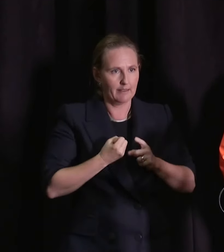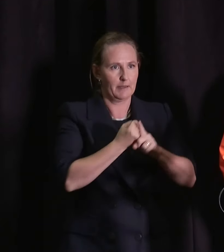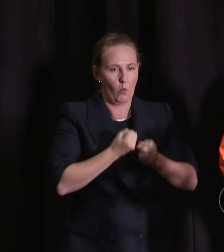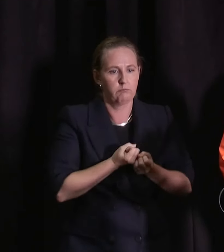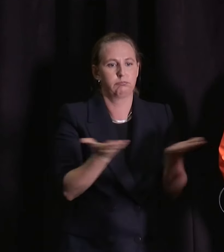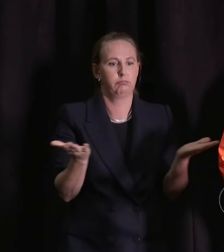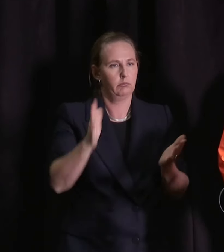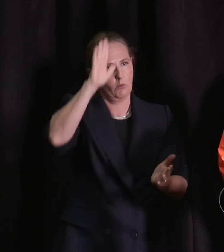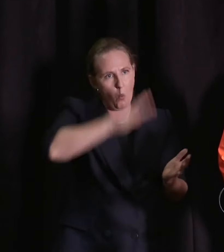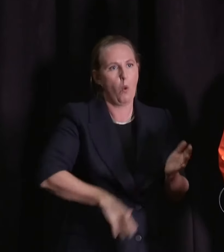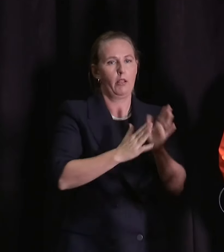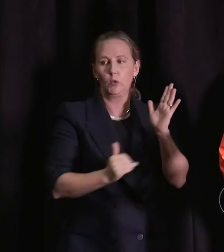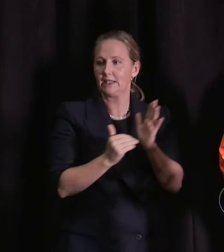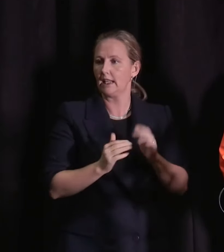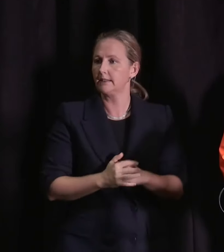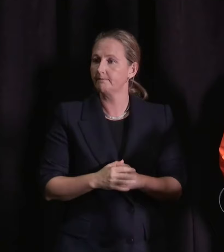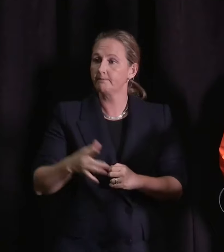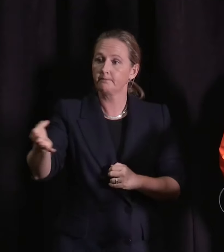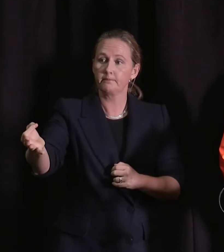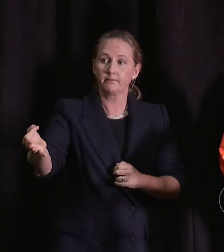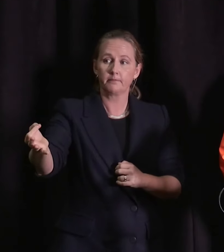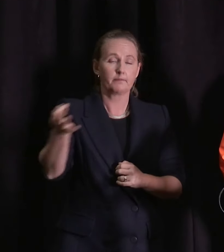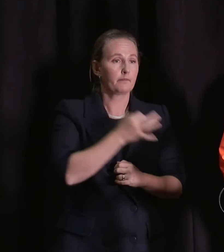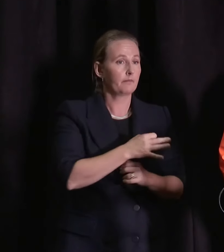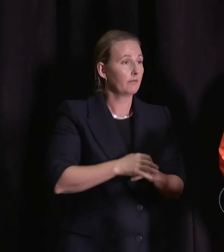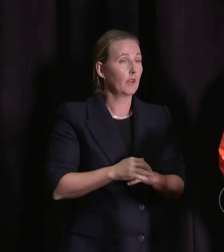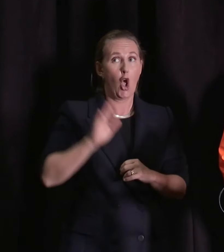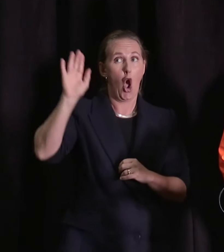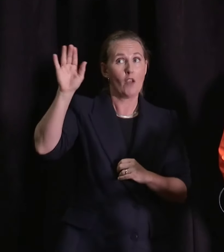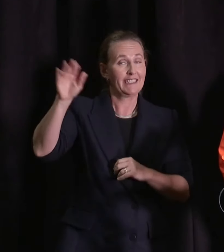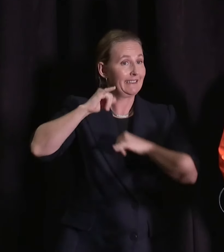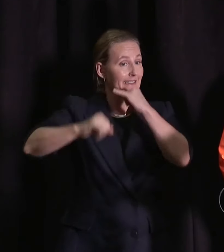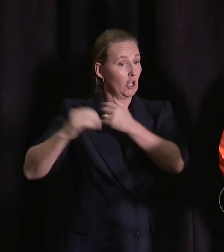the country. Have we been in the office of aid or support from other countries?